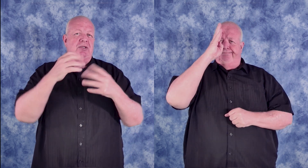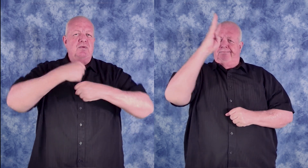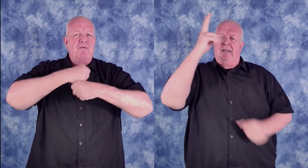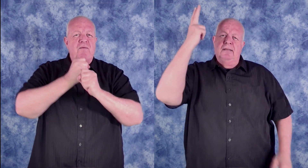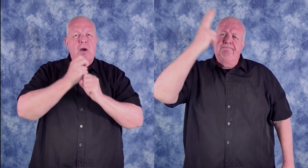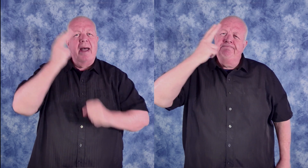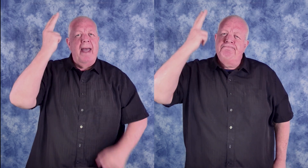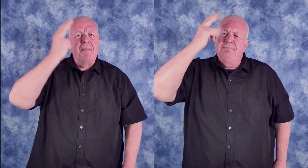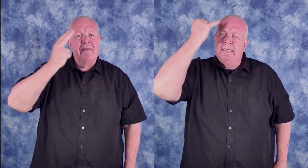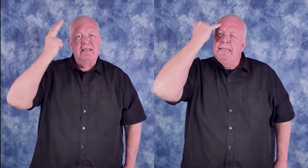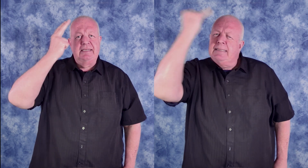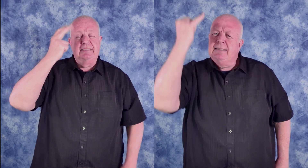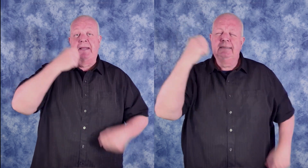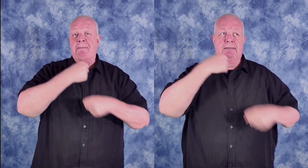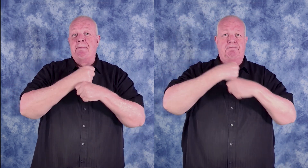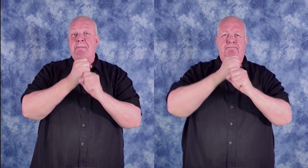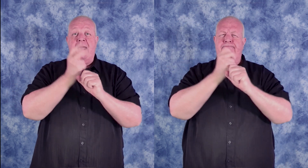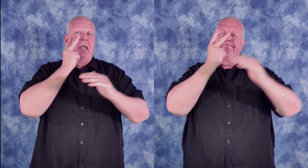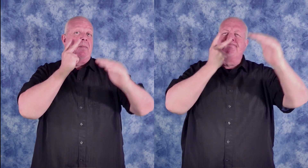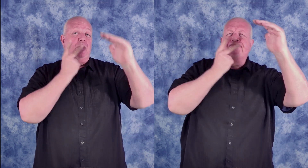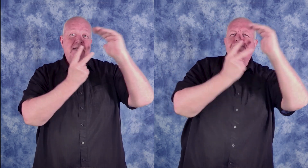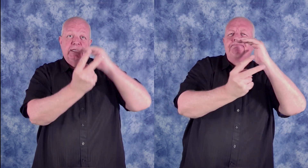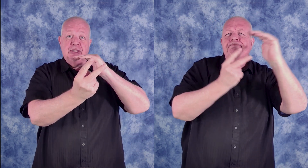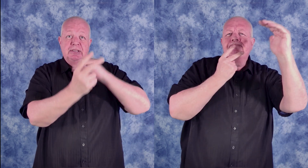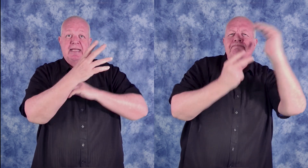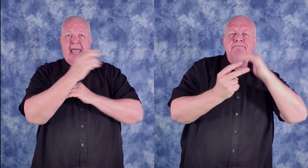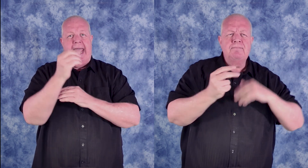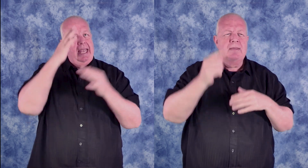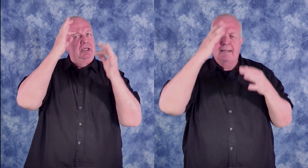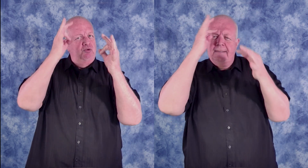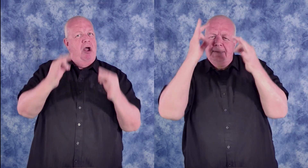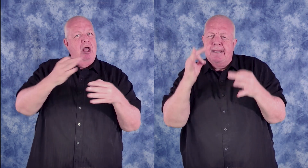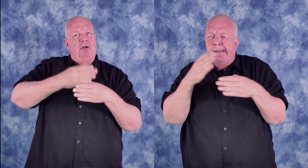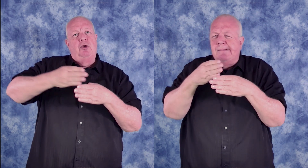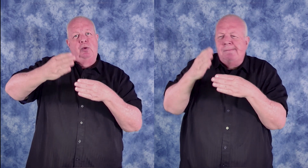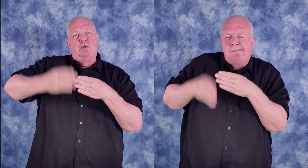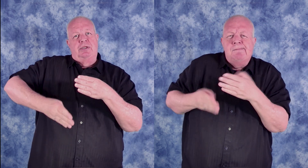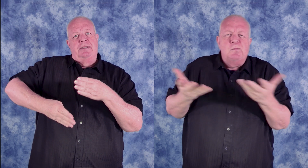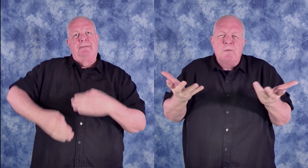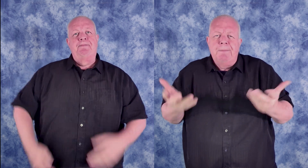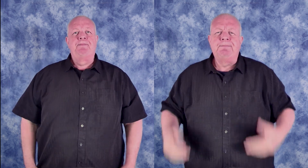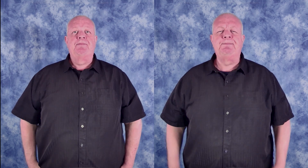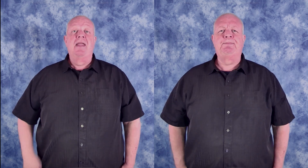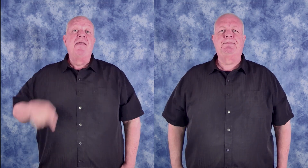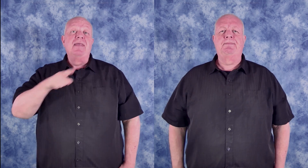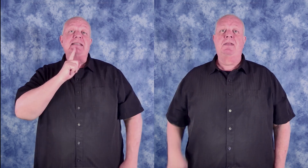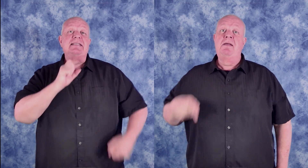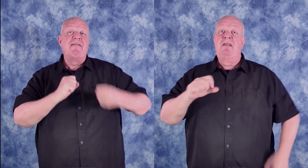hypotheses, make predictions, and draw conclusions. This is the